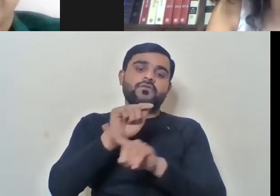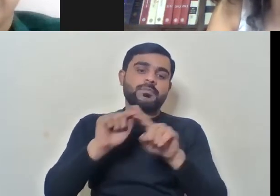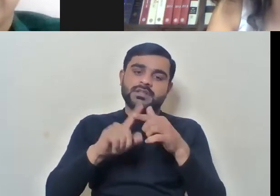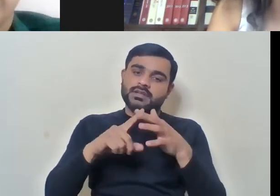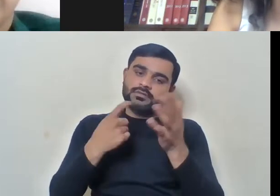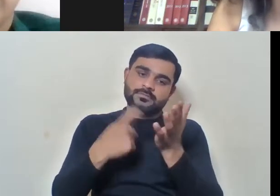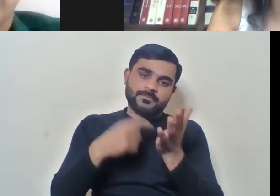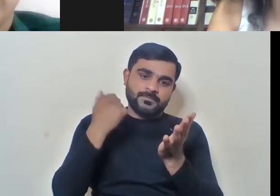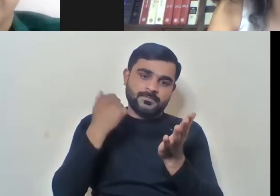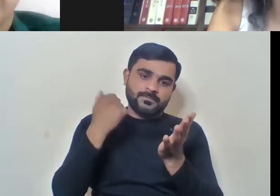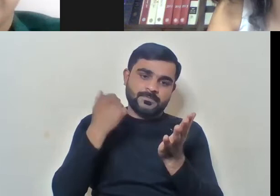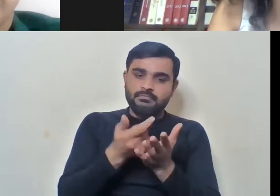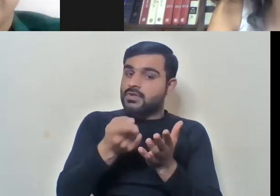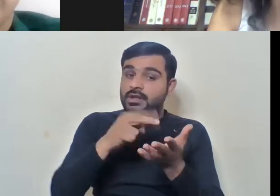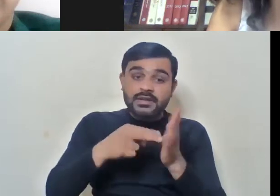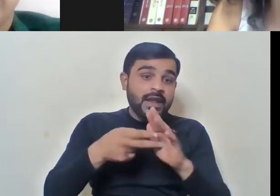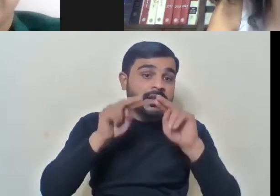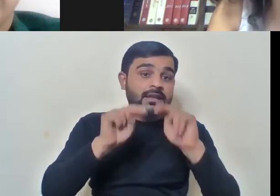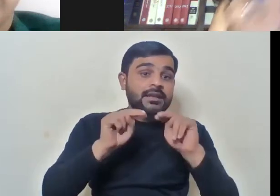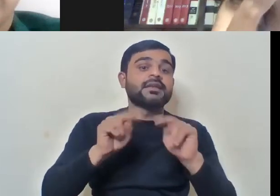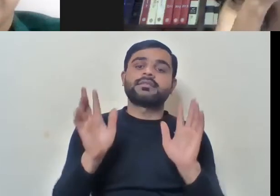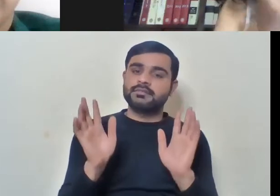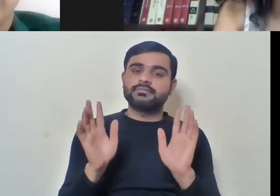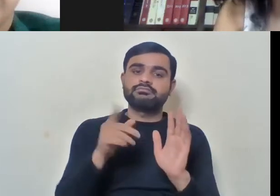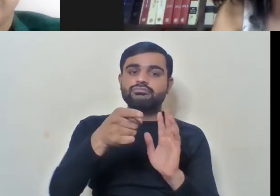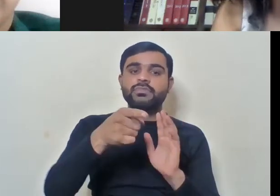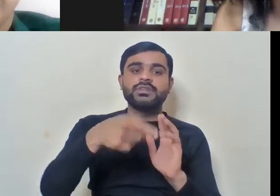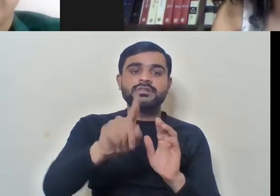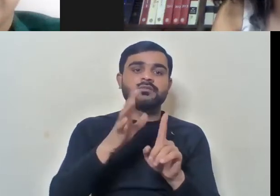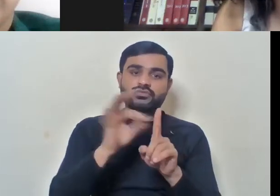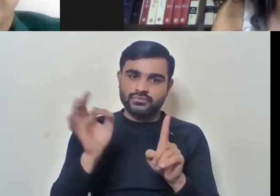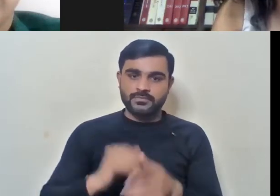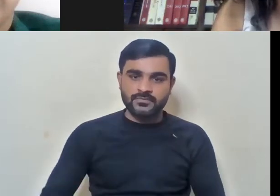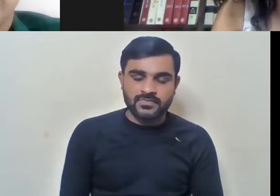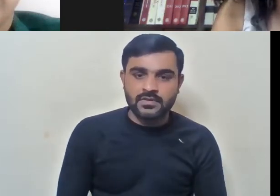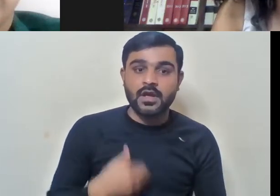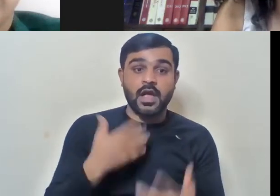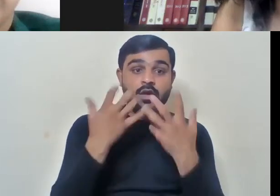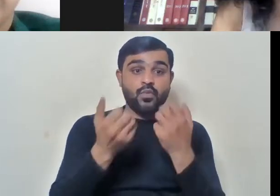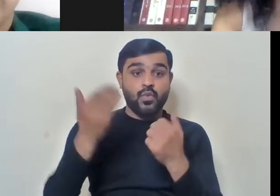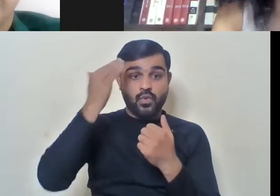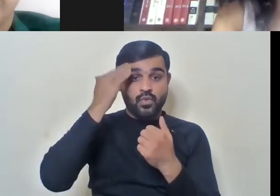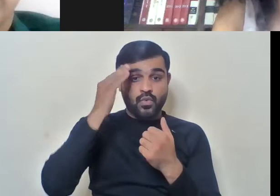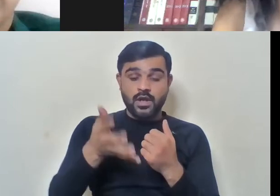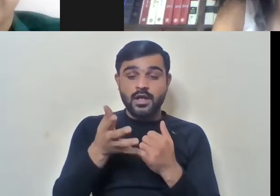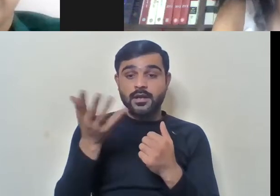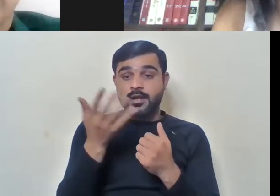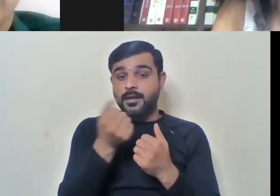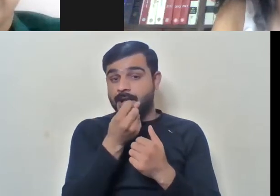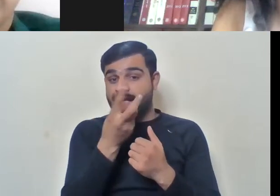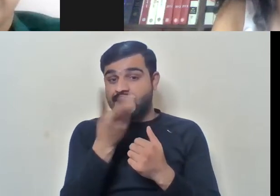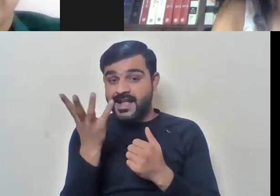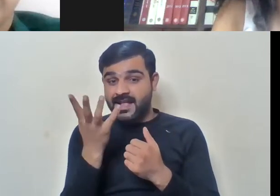uh, those are the requirements that are, those are the provisions that are there. I want to know how much is there's